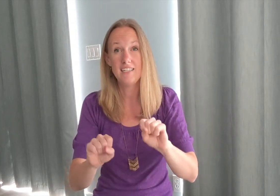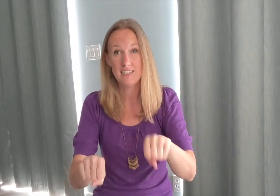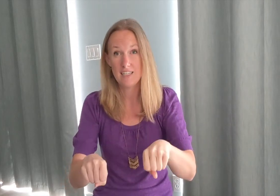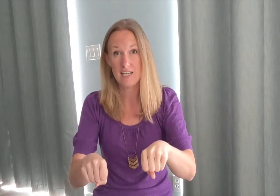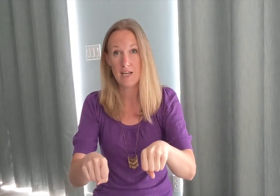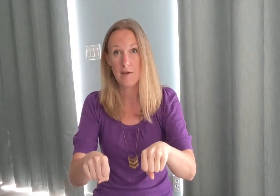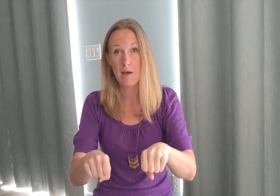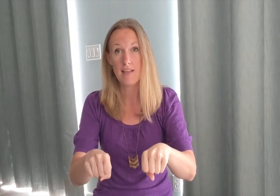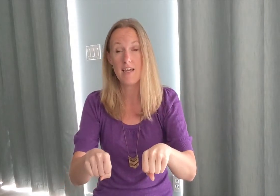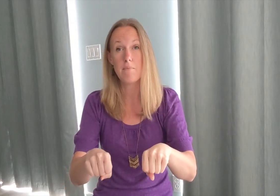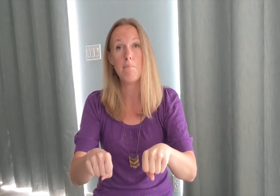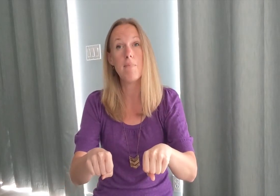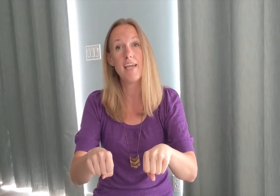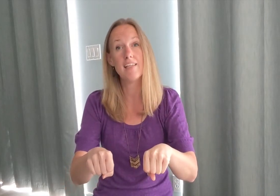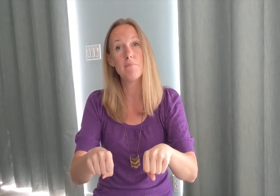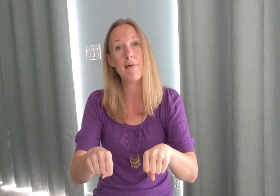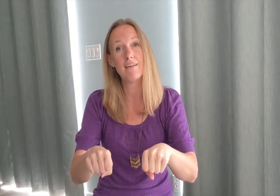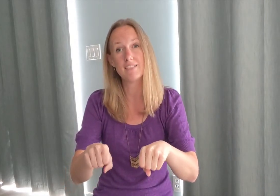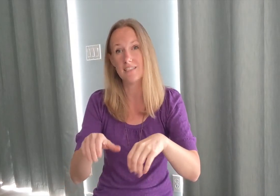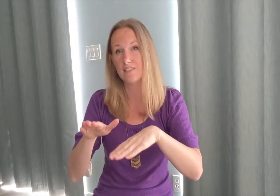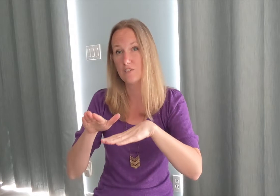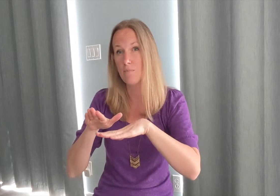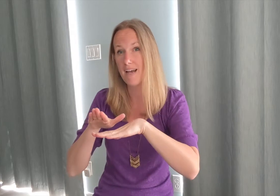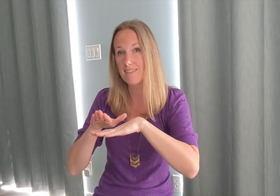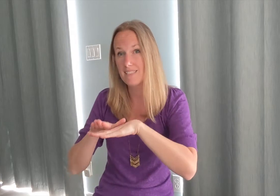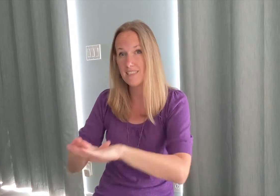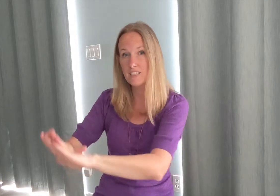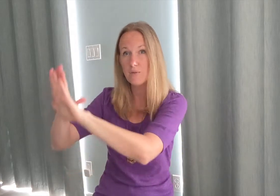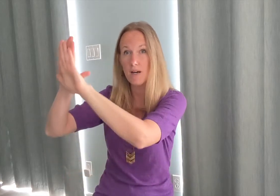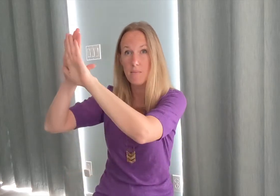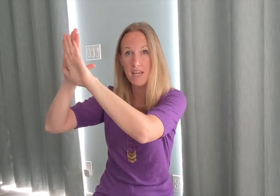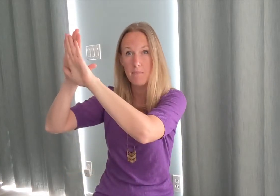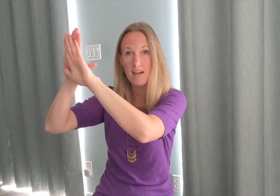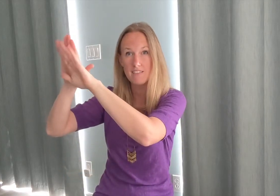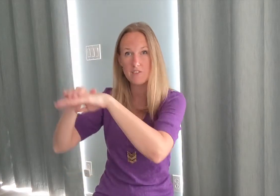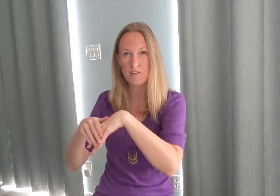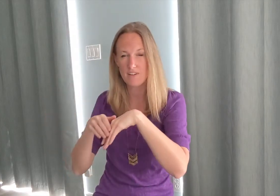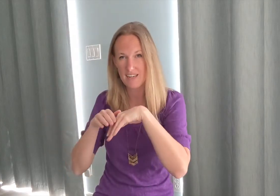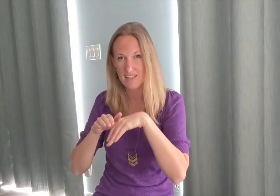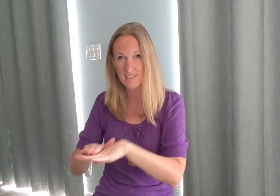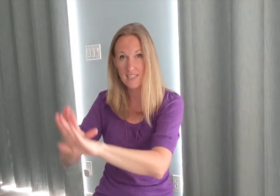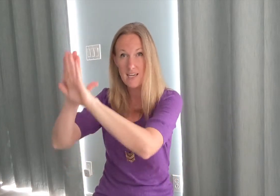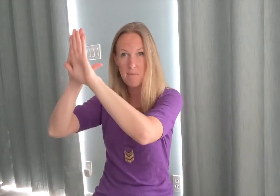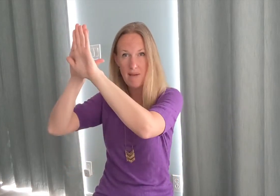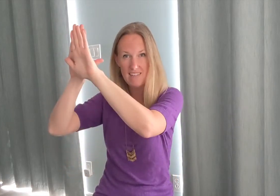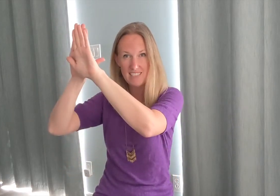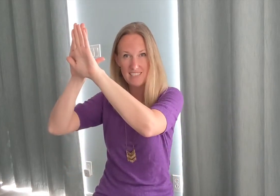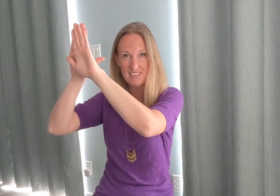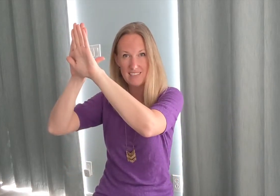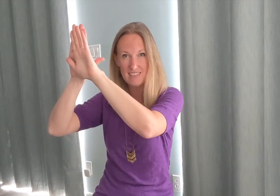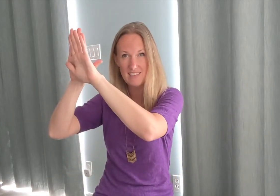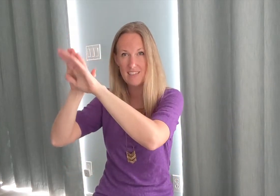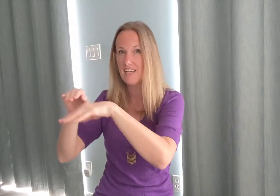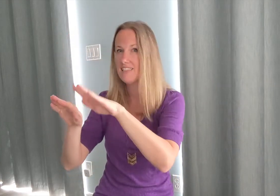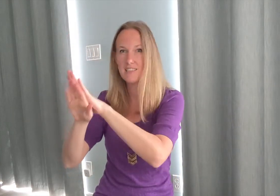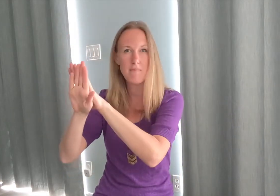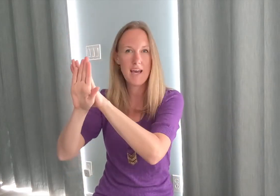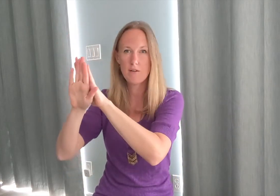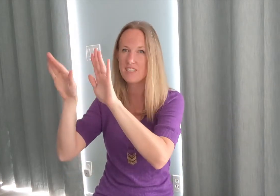can and then make the mountains so mountains you want to make mountains with your hands mountains okay it doesn't matter which